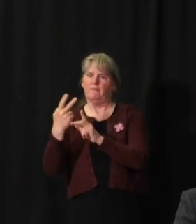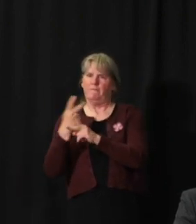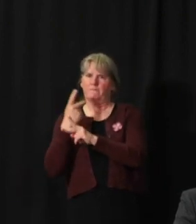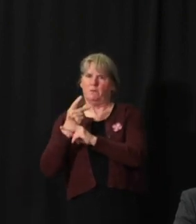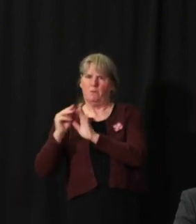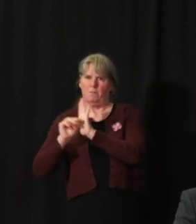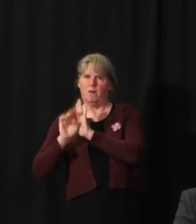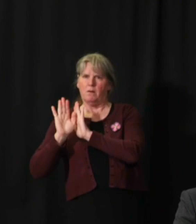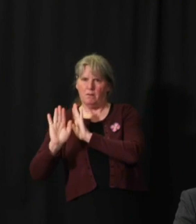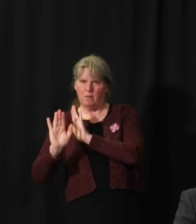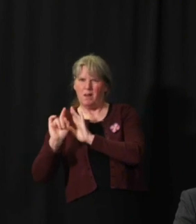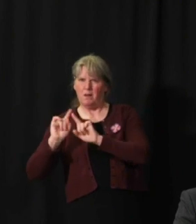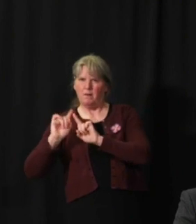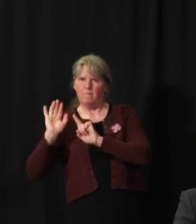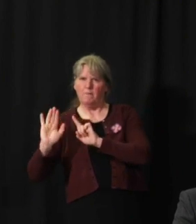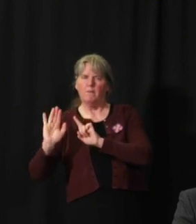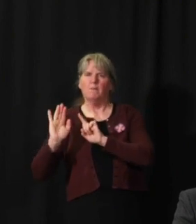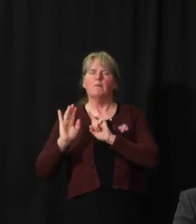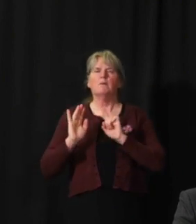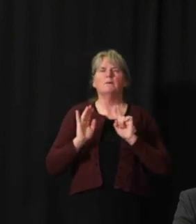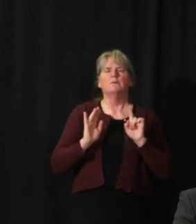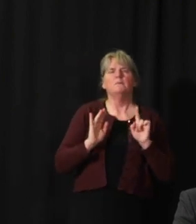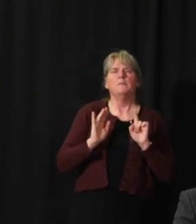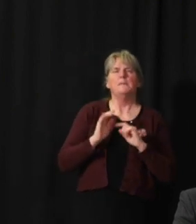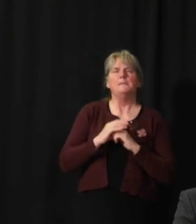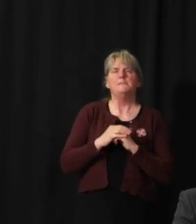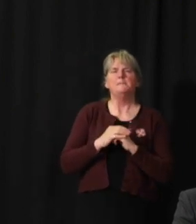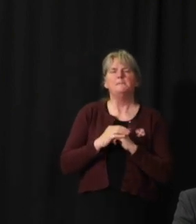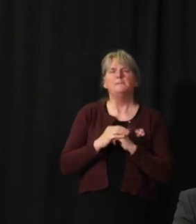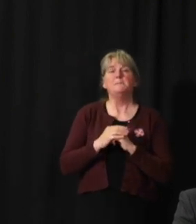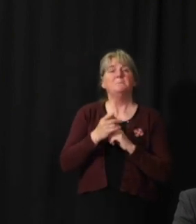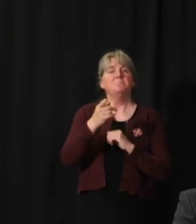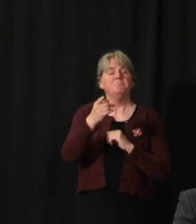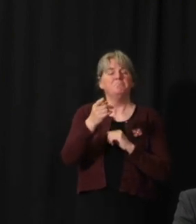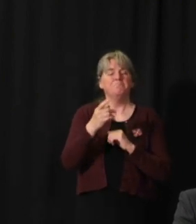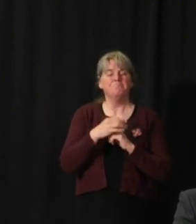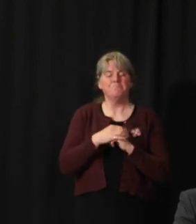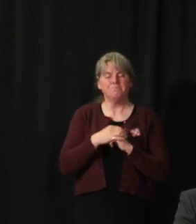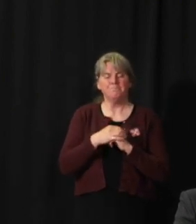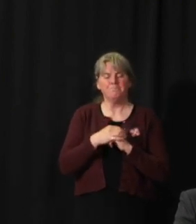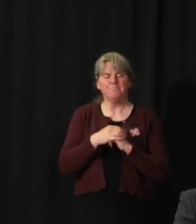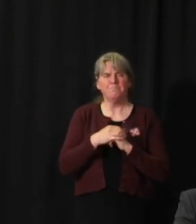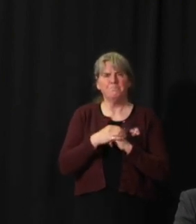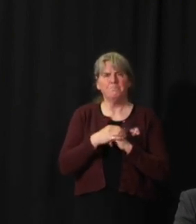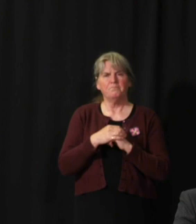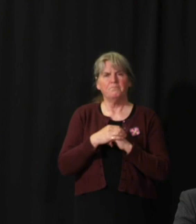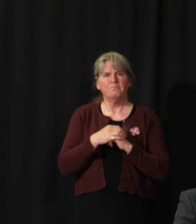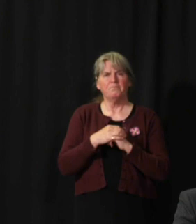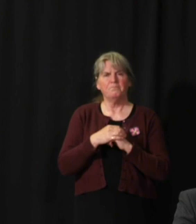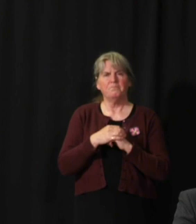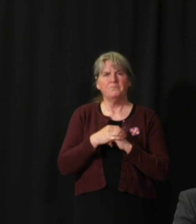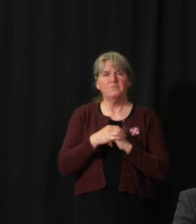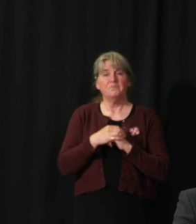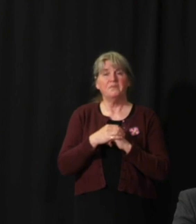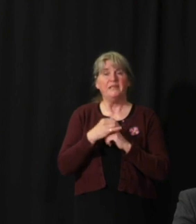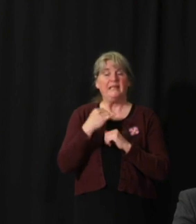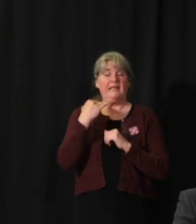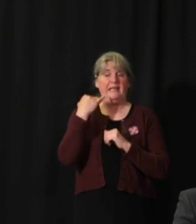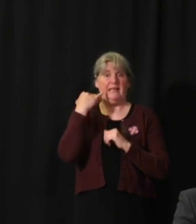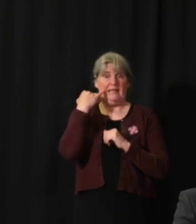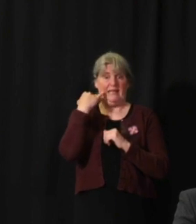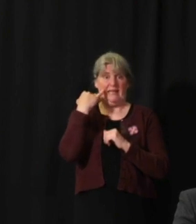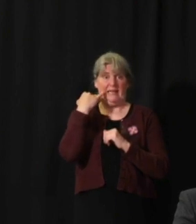in terms of, again, if we had this prevalence